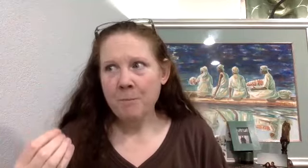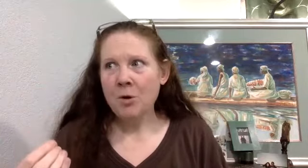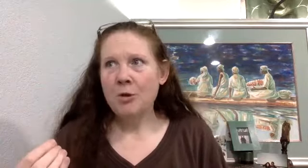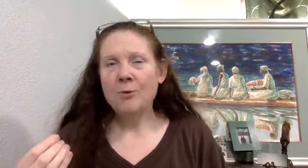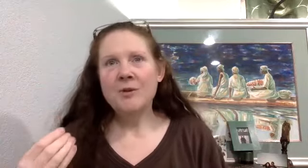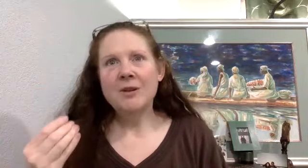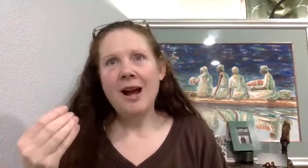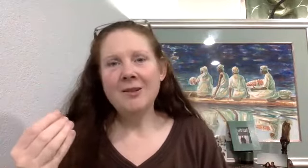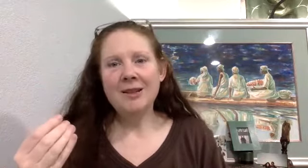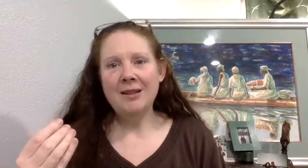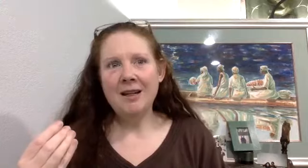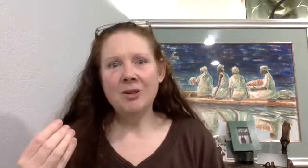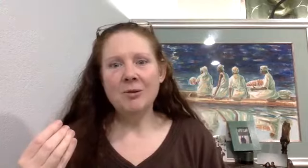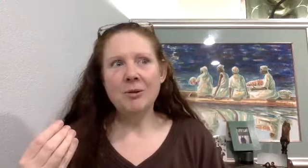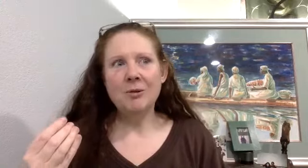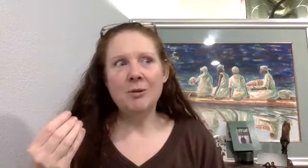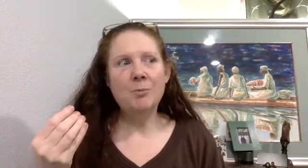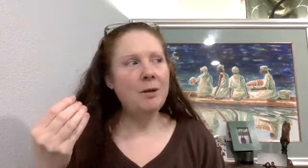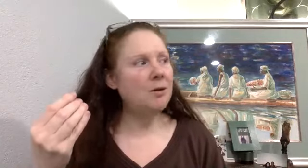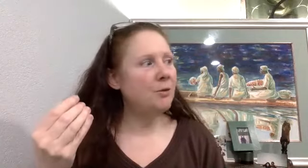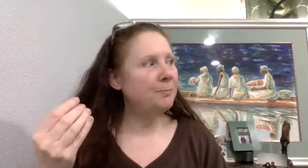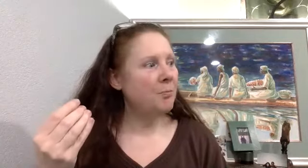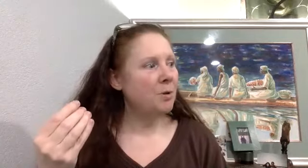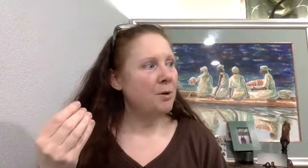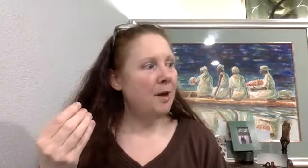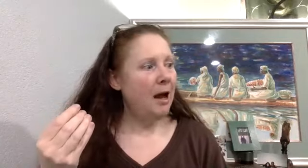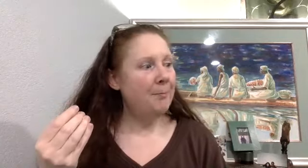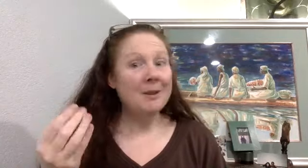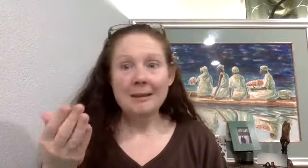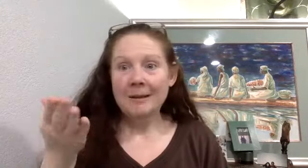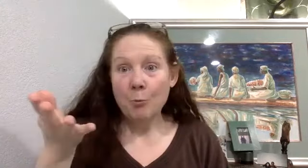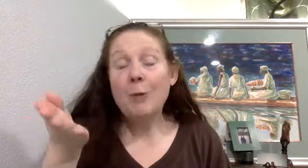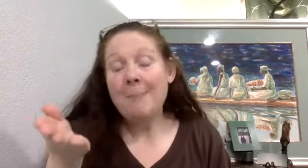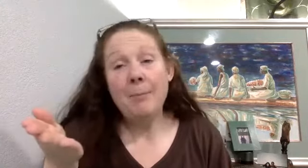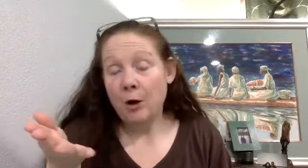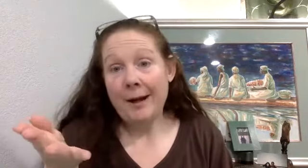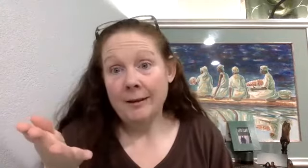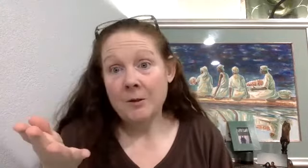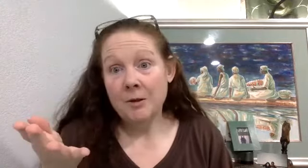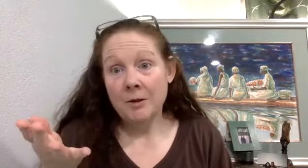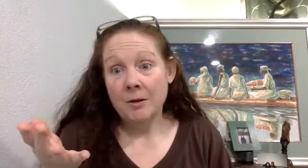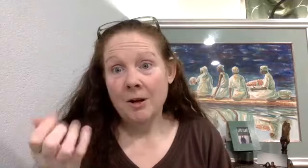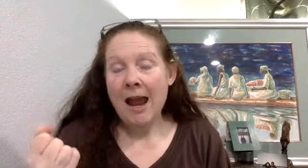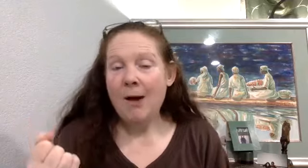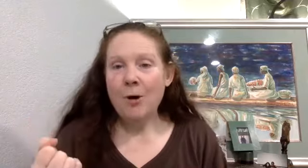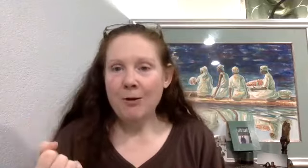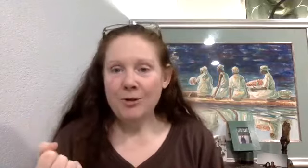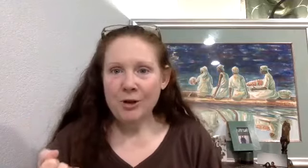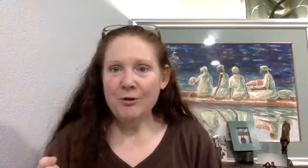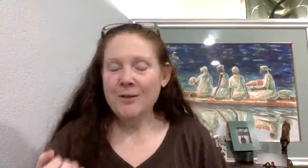There was this constant need to, to, to, to, to, um, well, it made me a great listener. And what I would do is